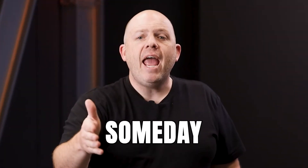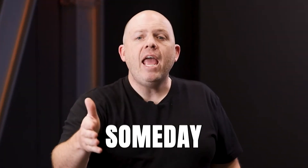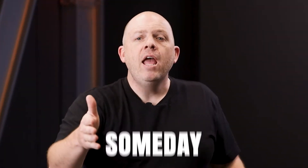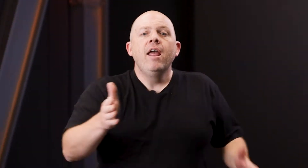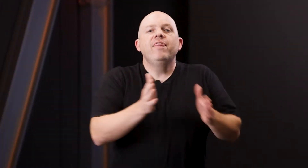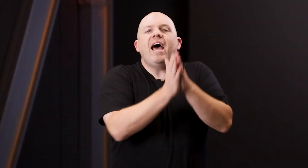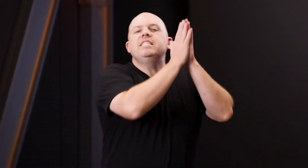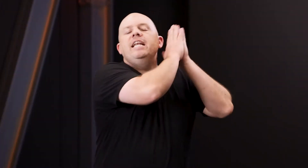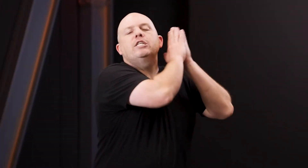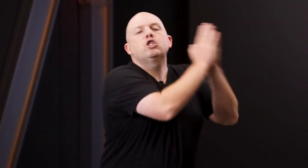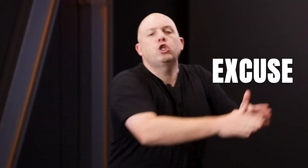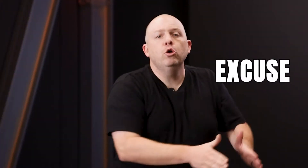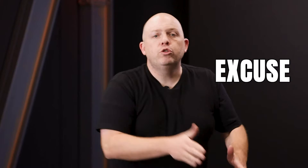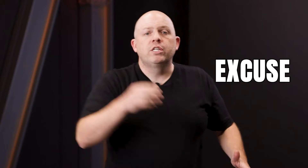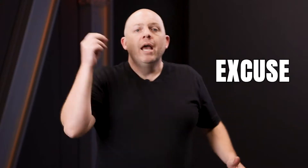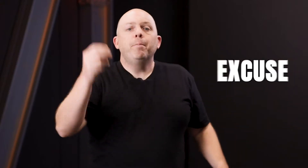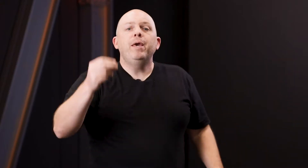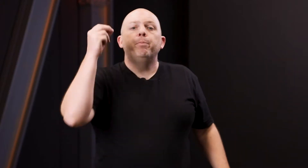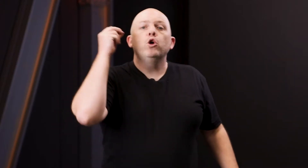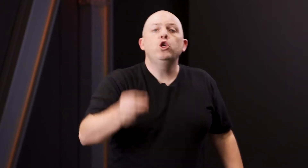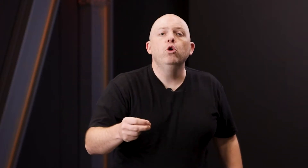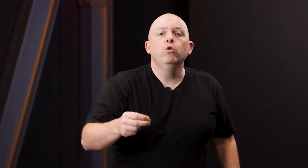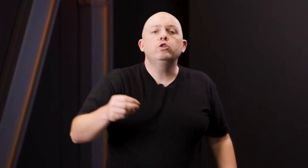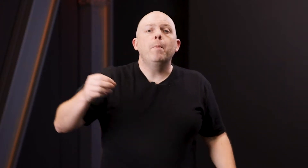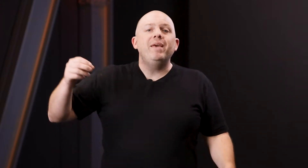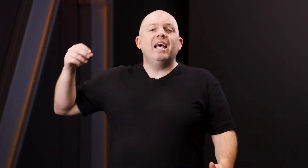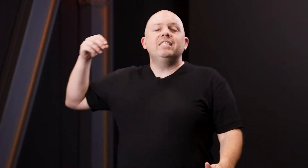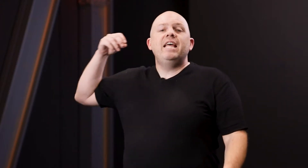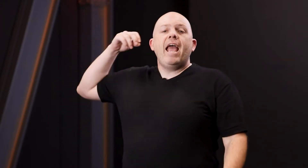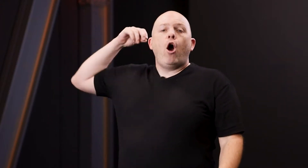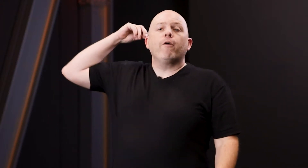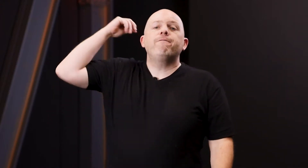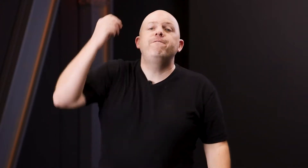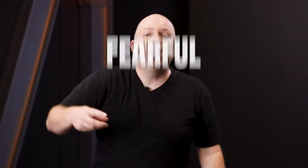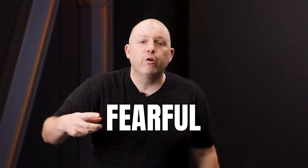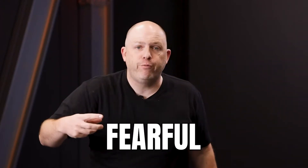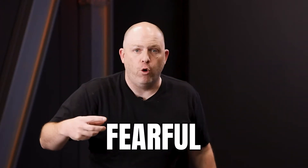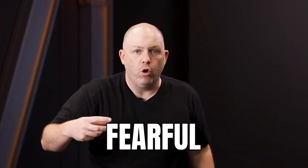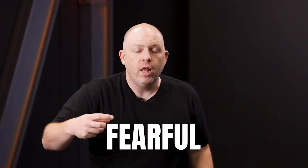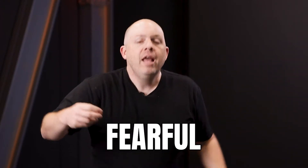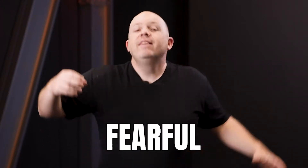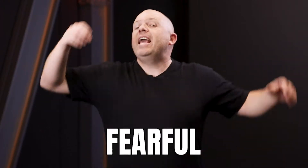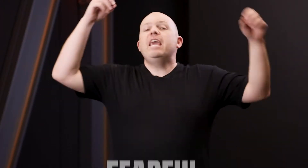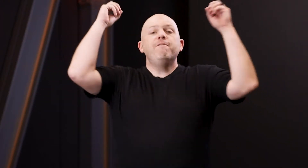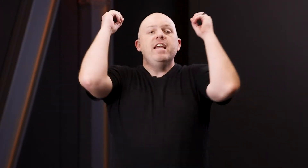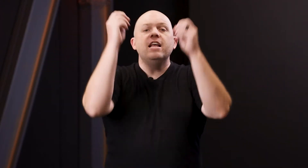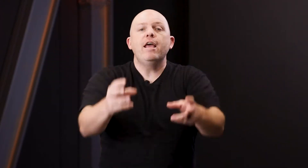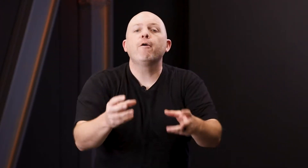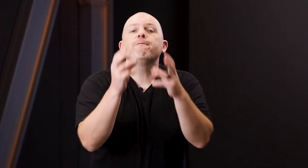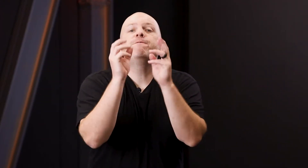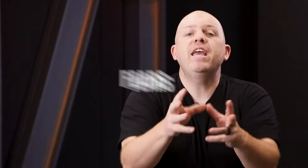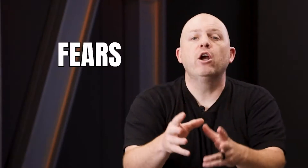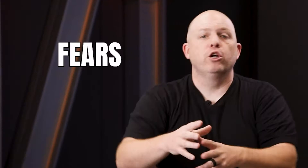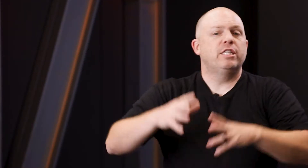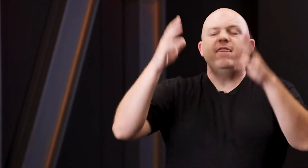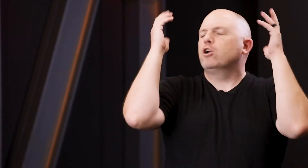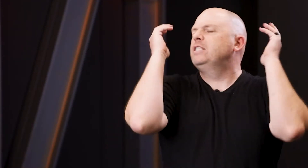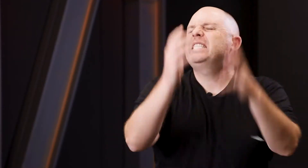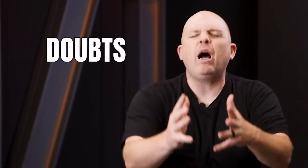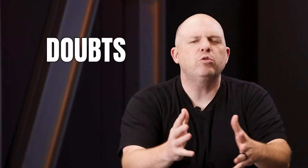that is an excuse people use because they are fearful. They give in to their fears and their doubts